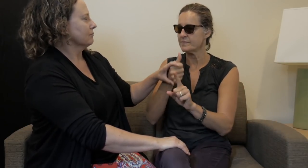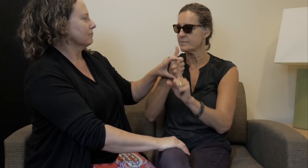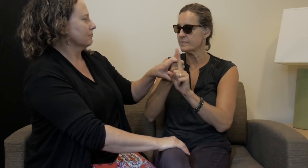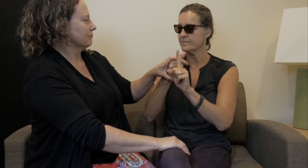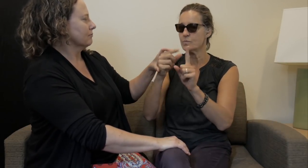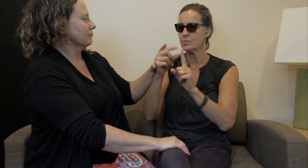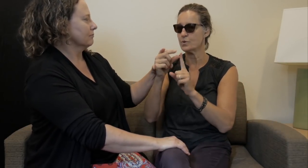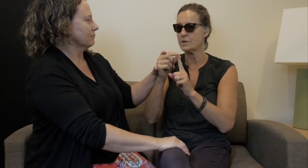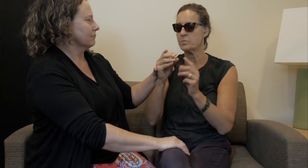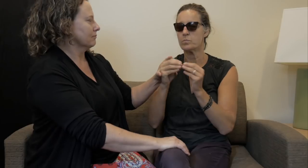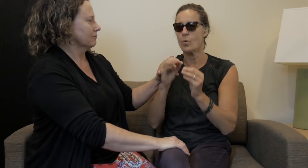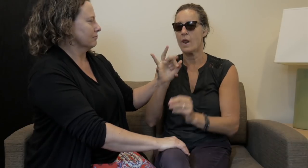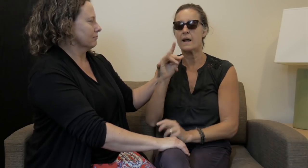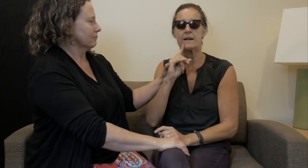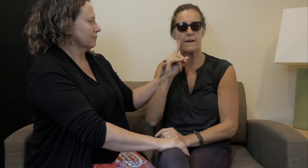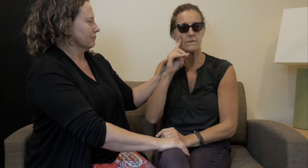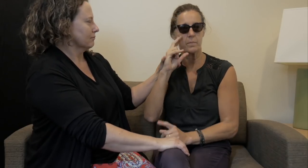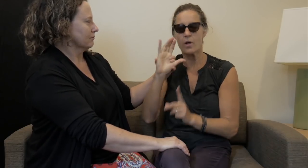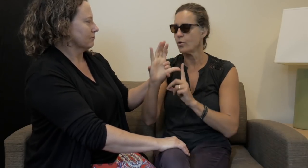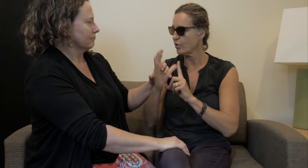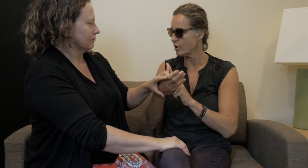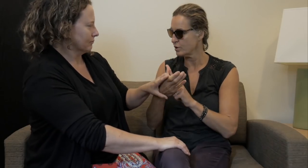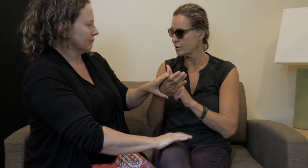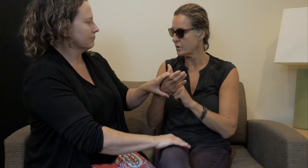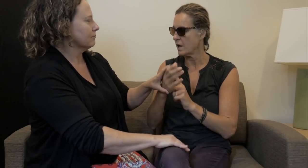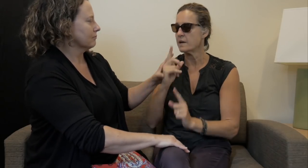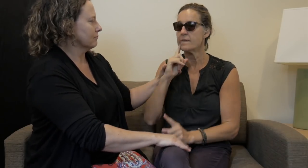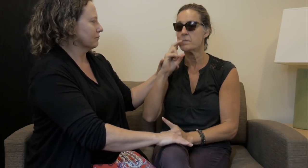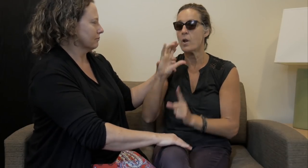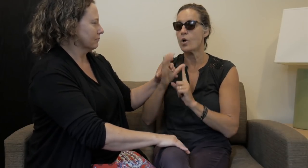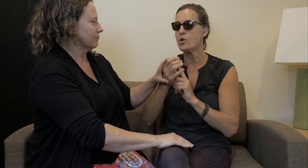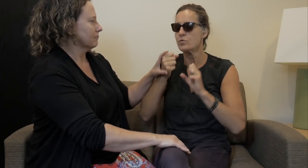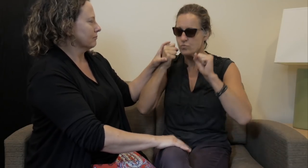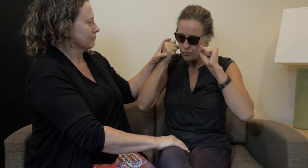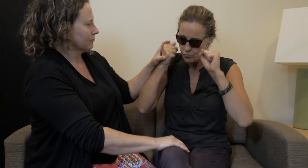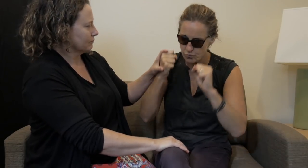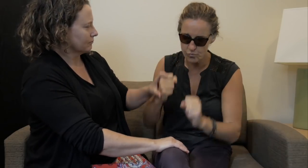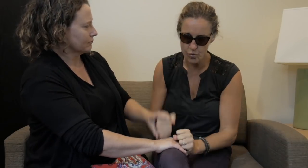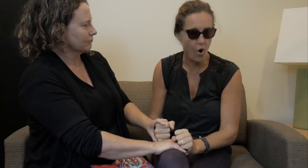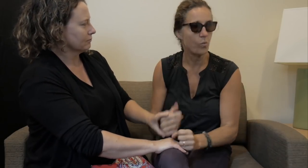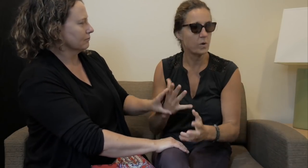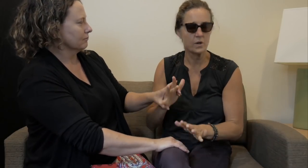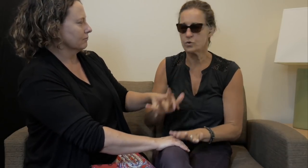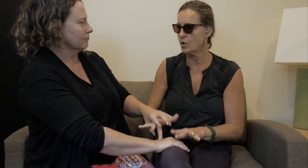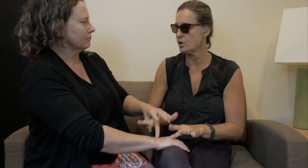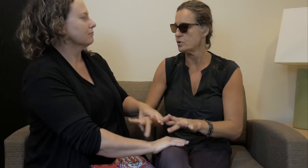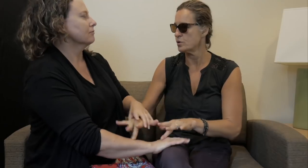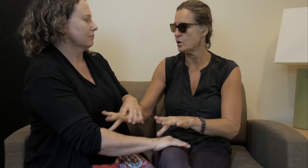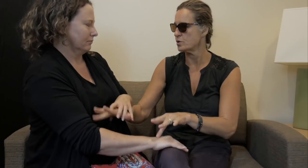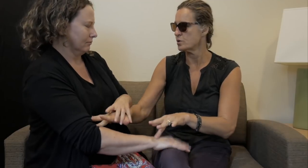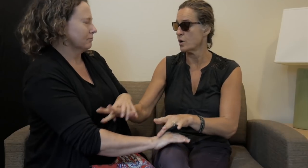nutshell, it means DeafBlind culture. Touch is very important to DeafBlind culture.